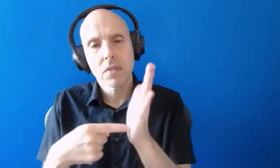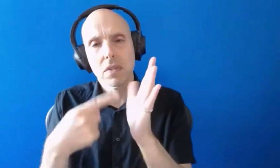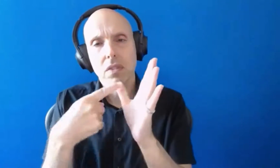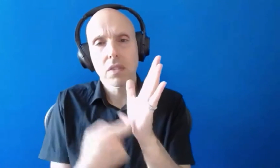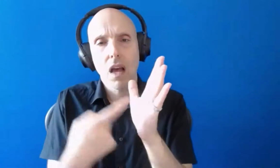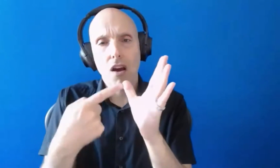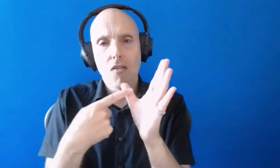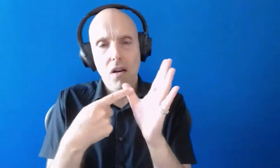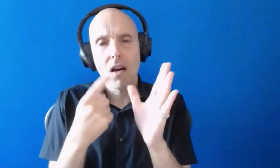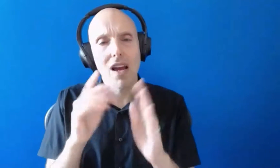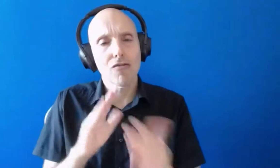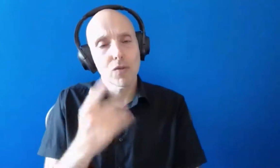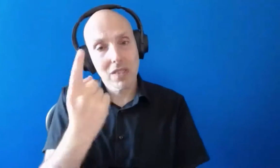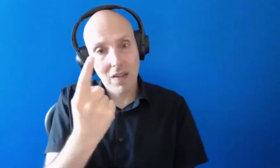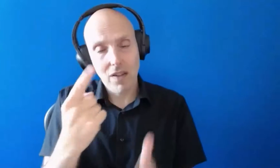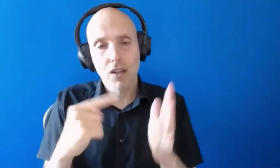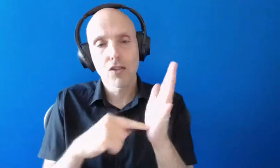the time it's popping to interest.